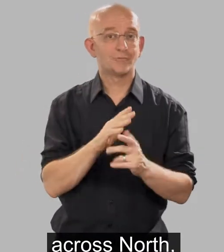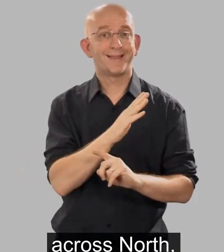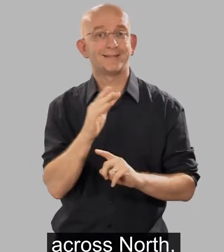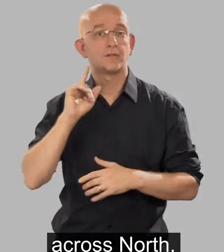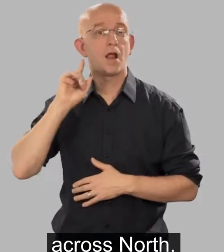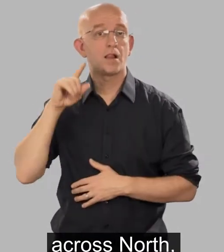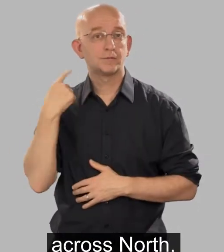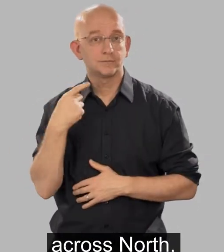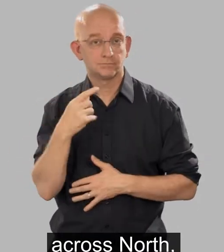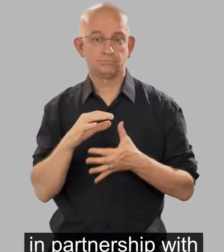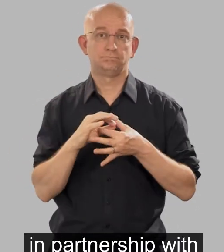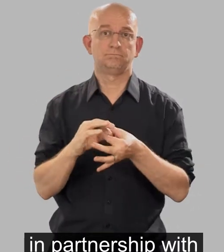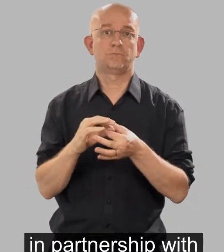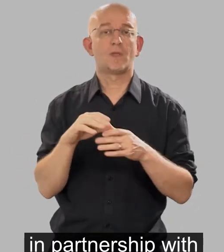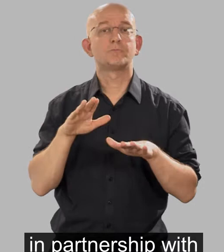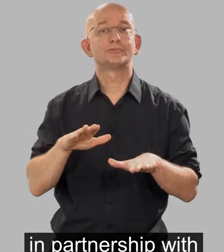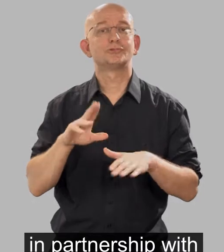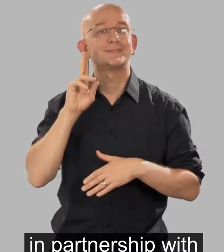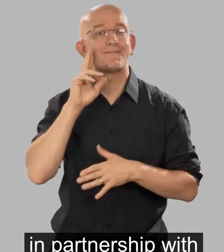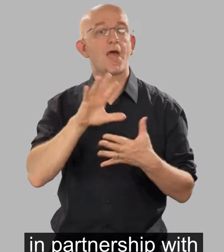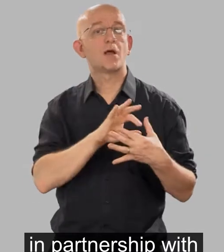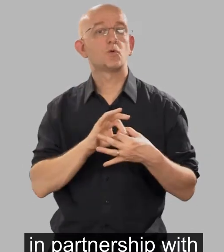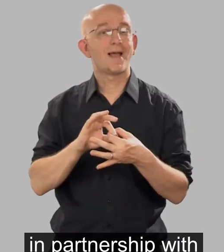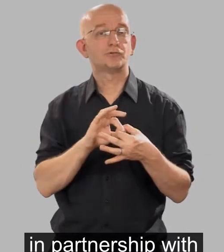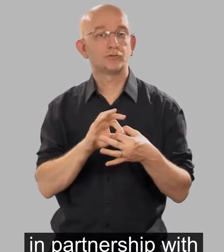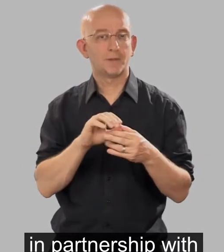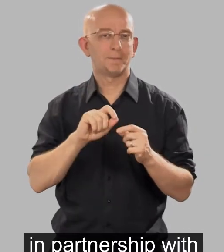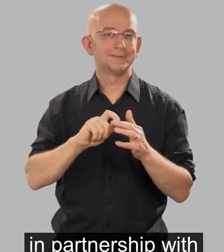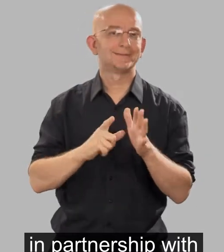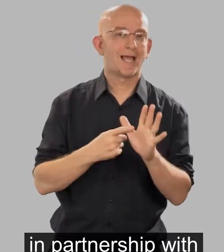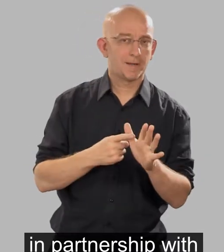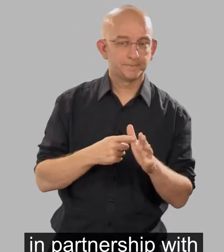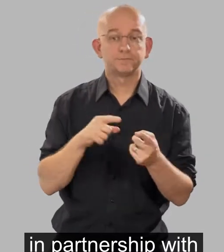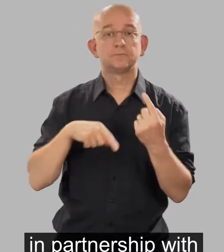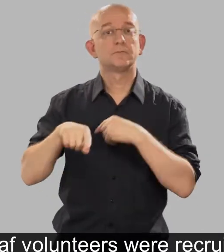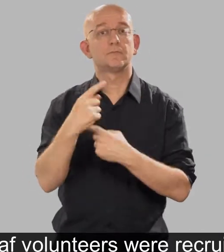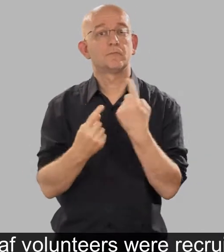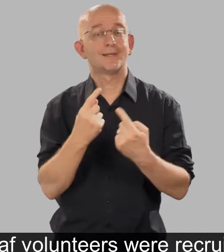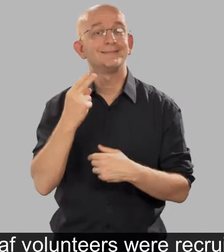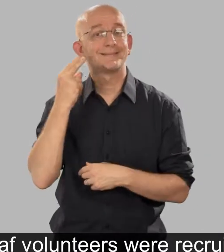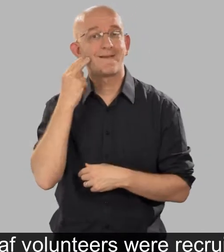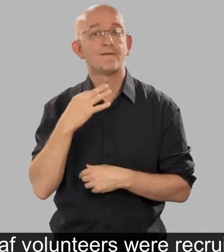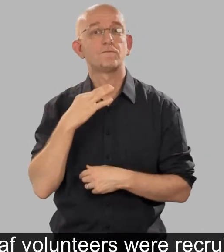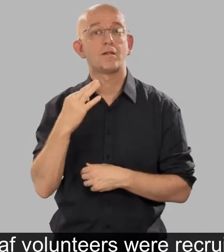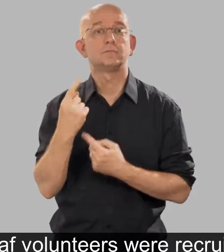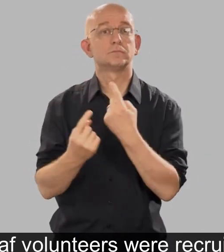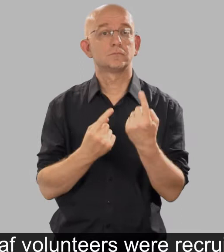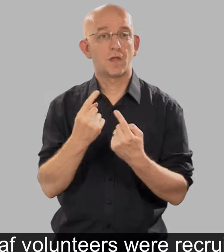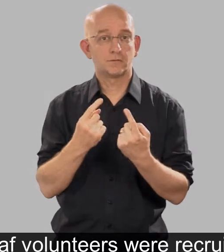Central and East London in partnership with the British Deaf Association, deaf volunteers